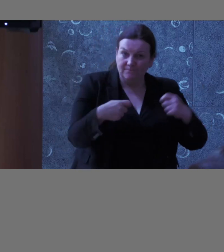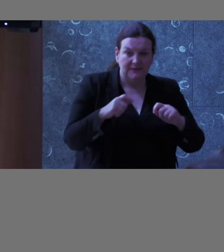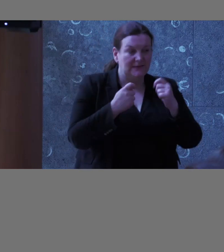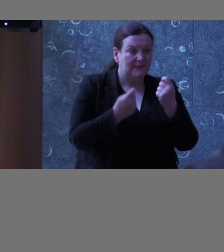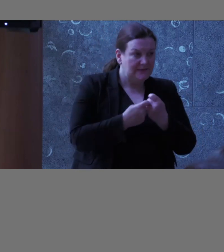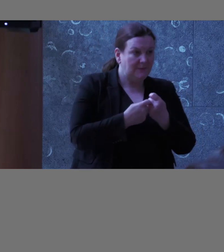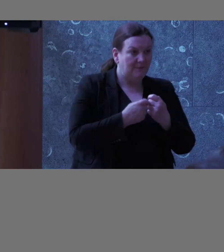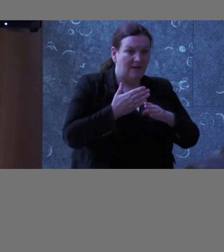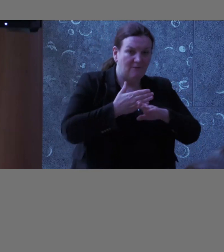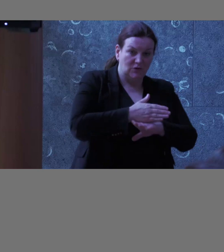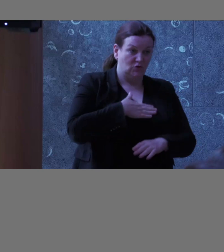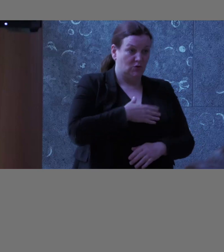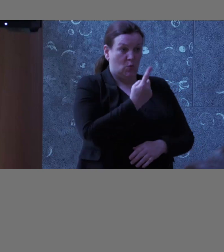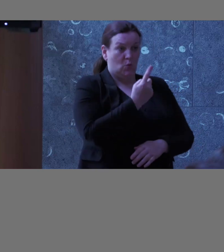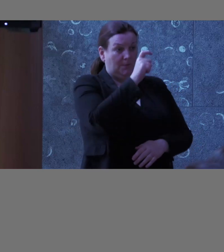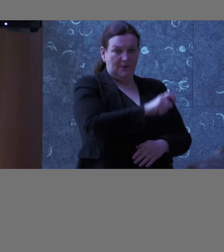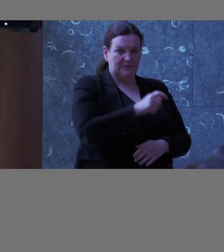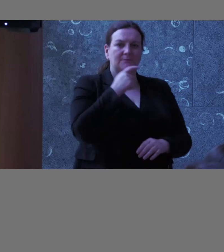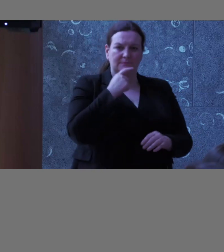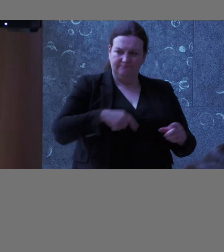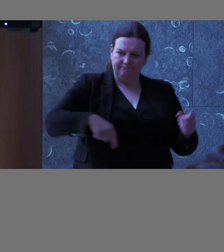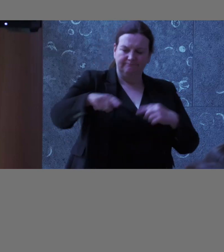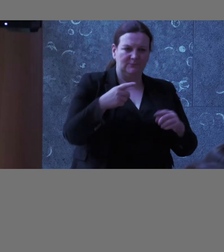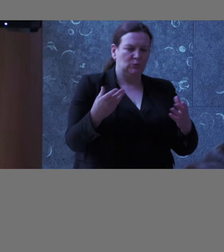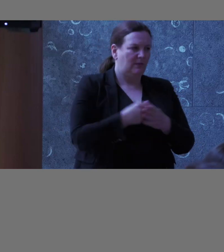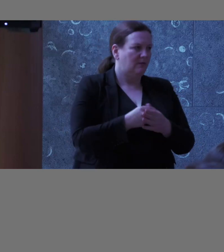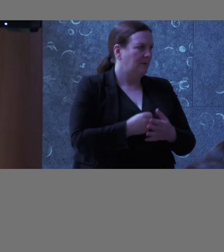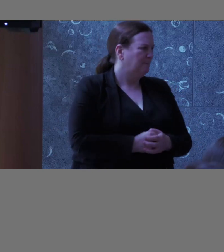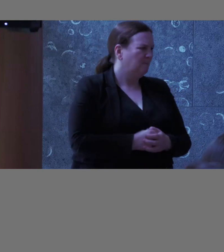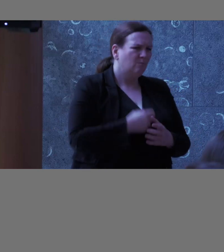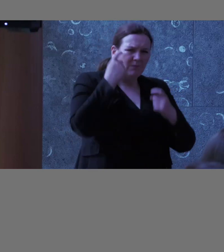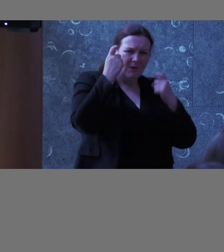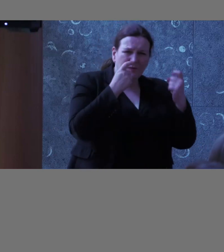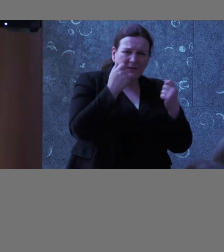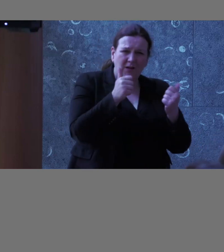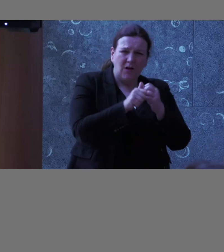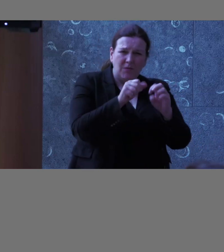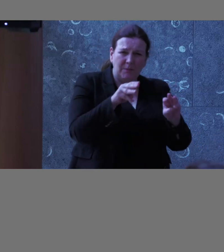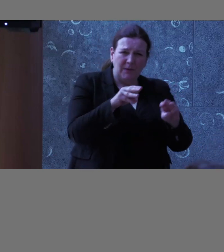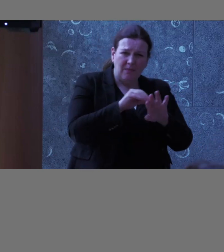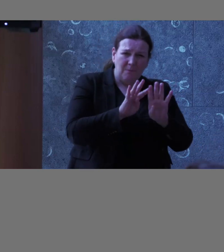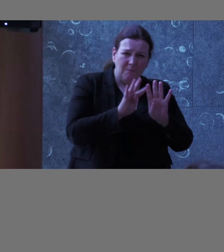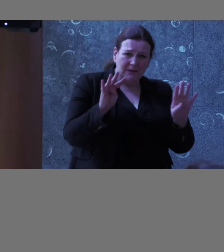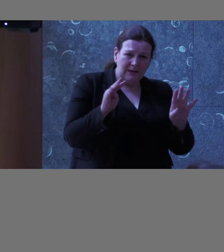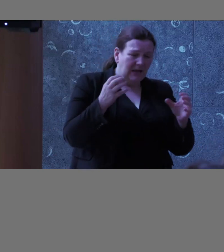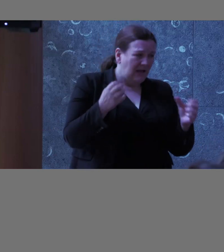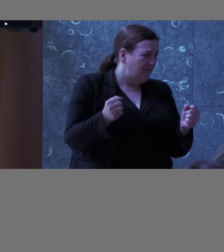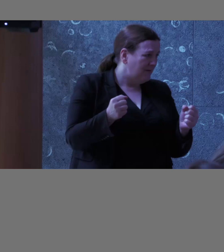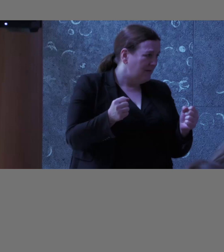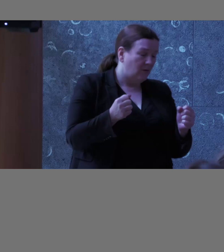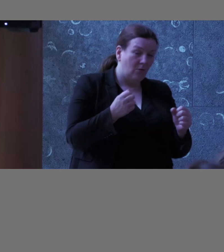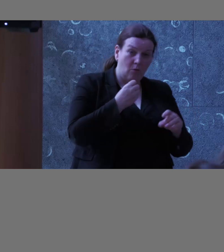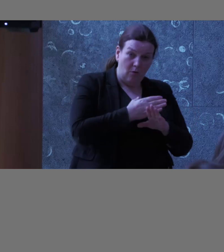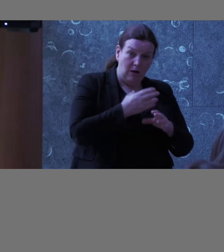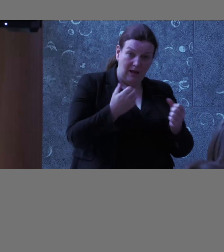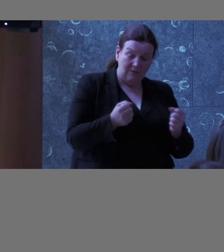it's not one person that can do it. I'm wondering if anyone else on the panel has also, do you all have